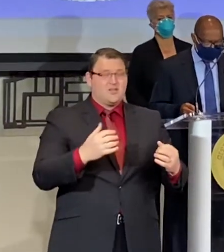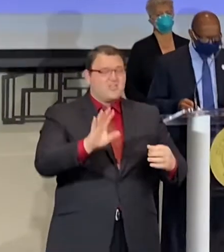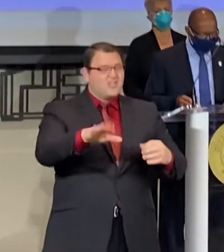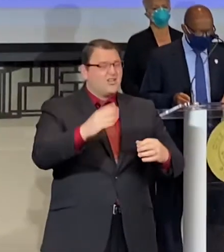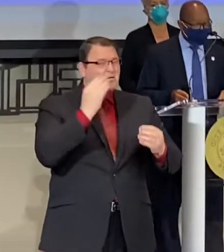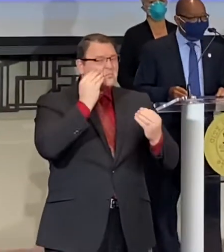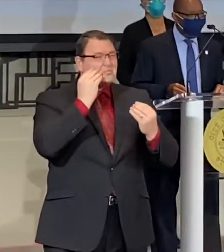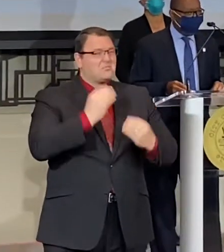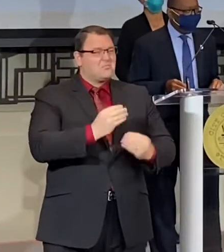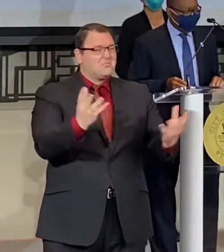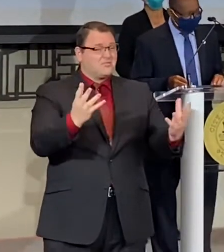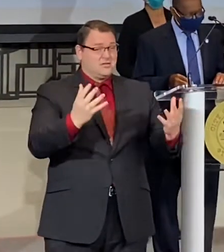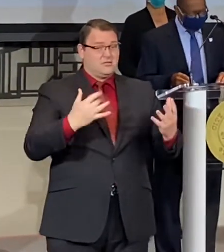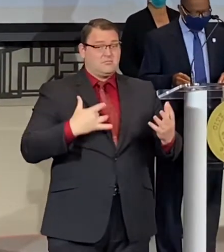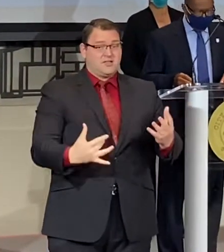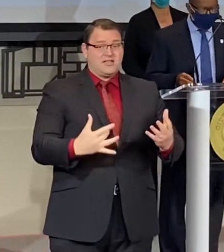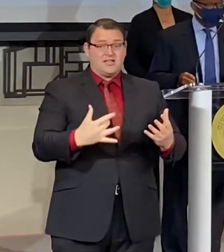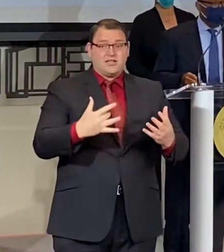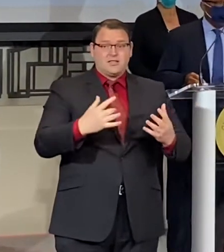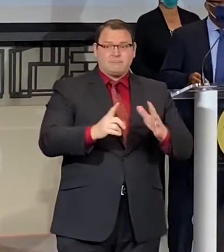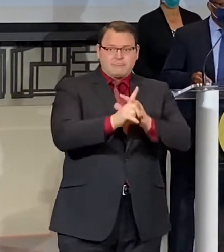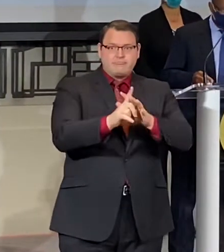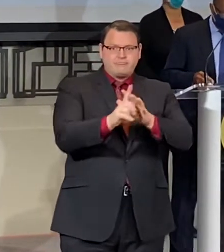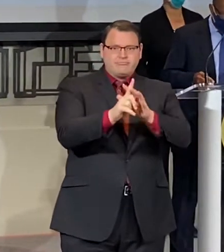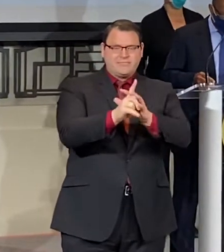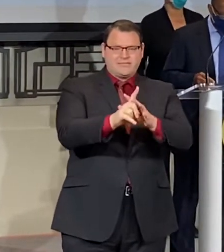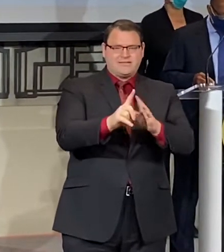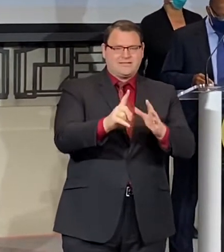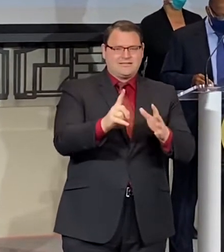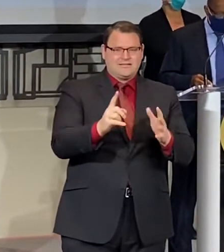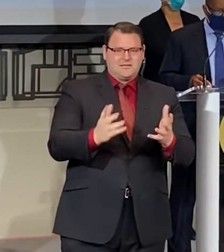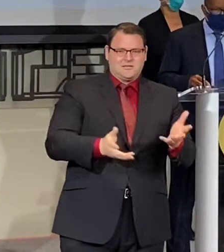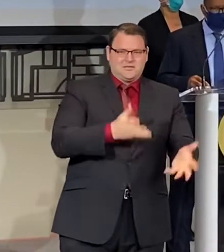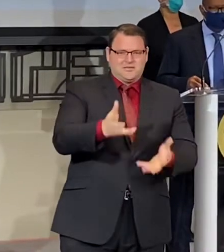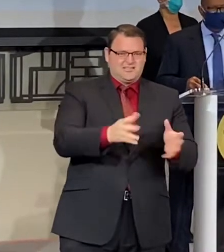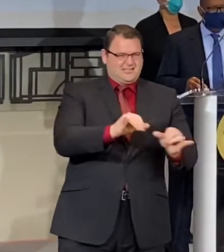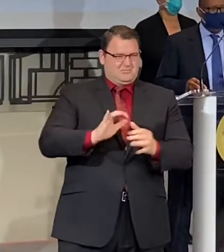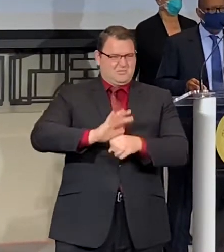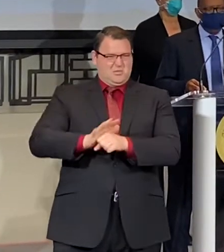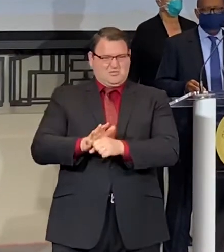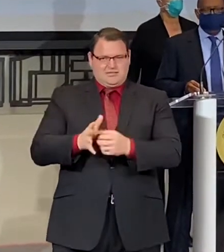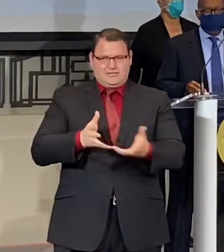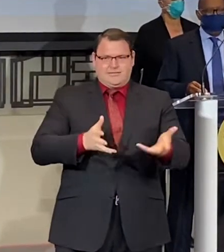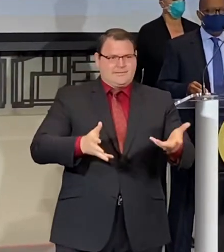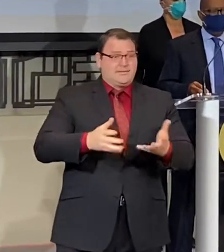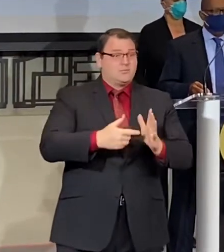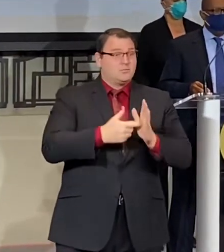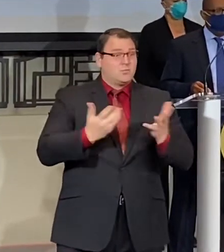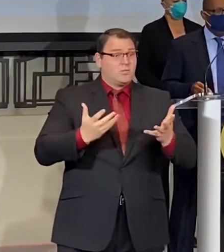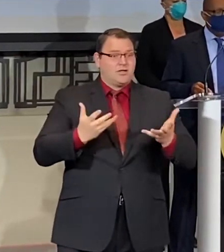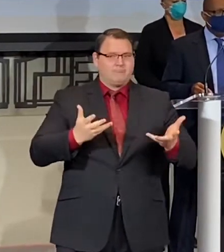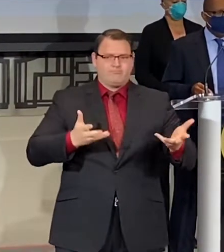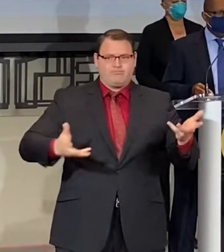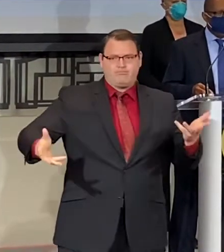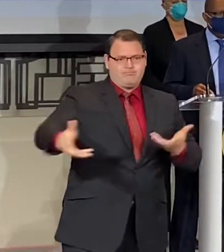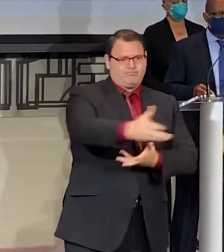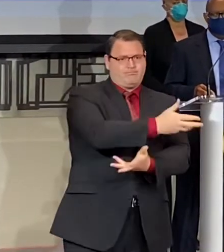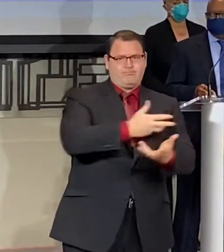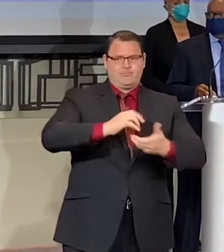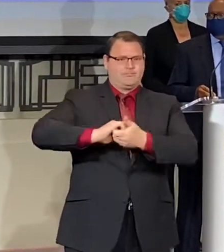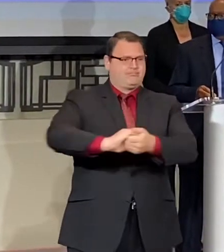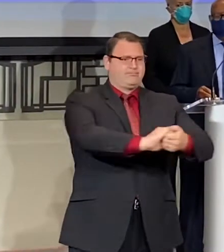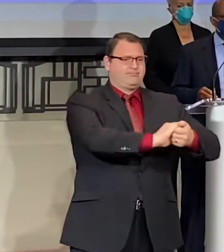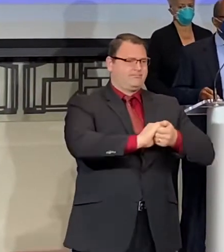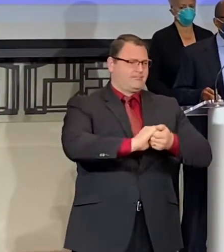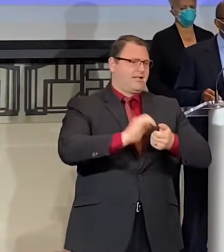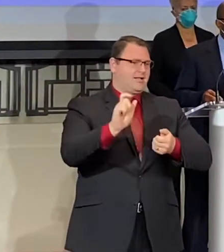It takes the entire community working together to make us stronger. And I want to thank, I'm here today with Mayor Pro Tem Dave